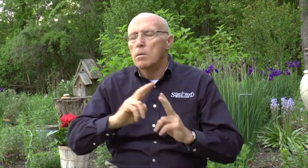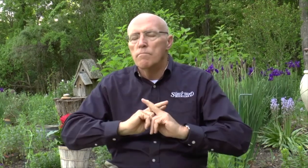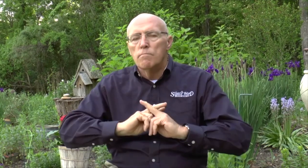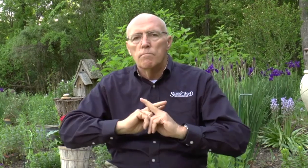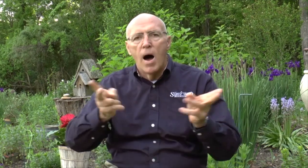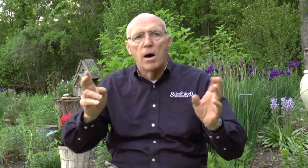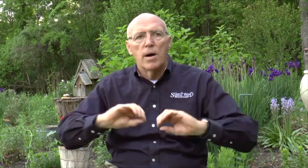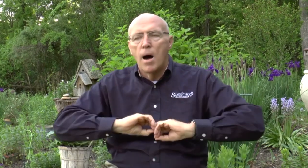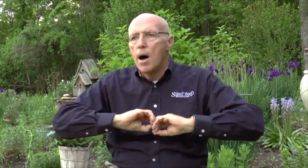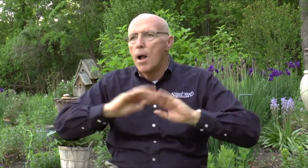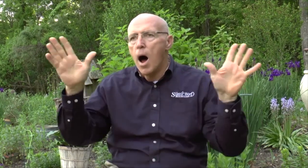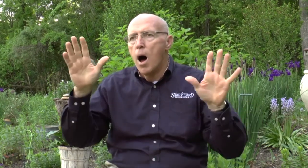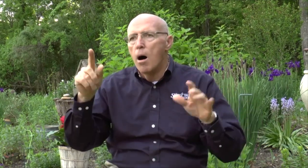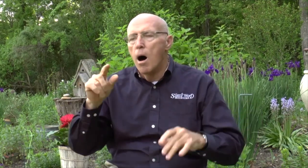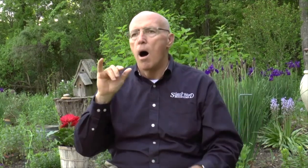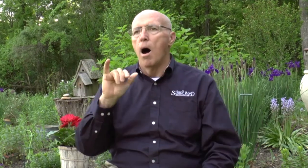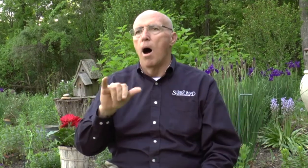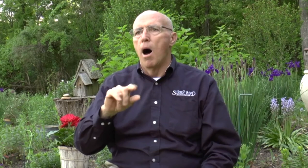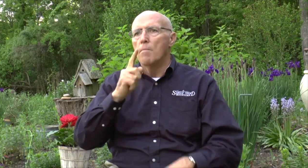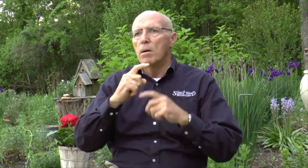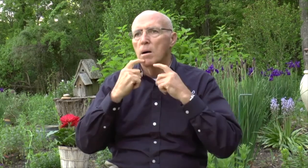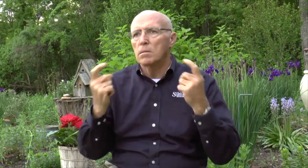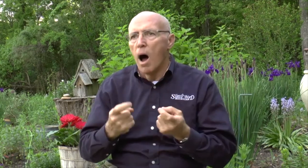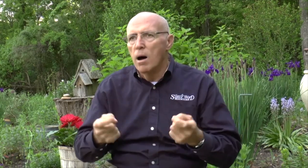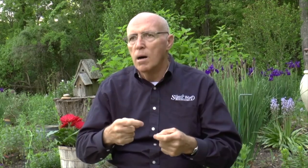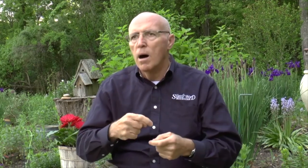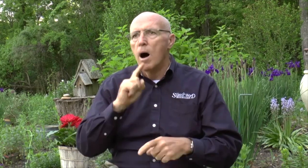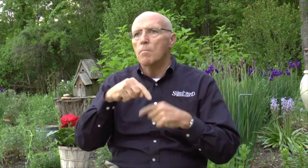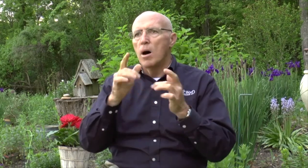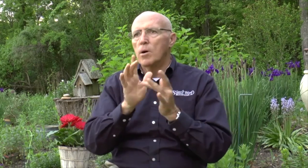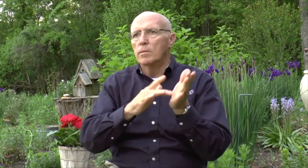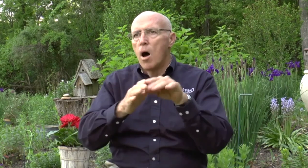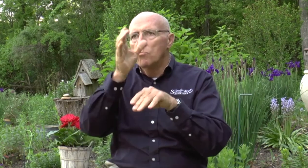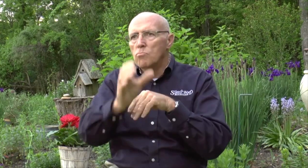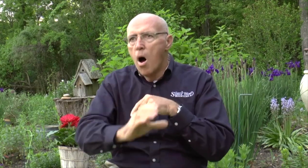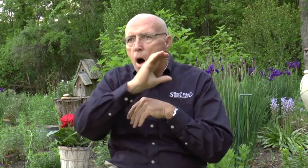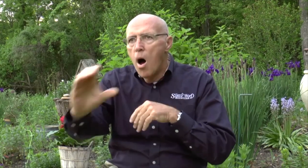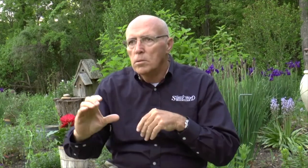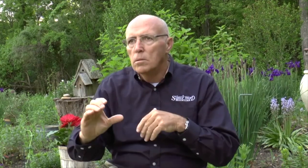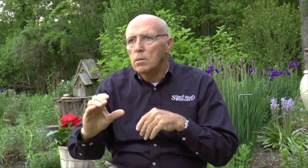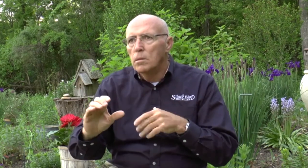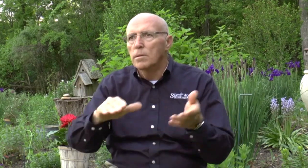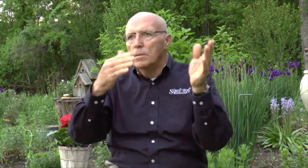And I'll tell you, it was so clear. And I looked at that and he talked about sin and about Jesus dying on the cross.